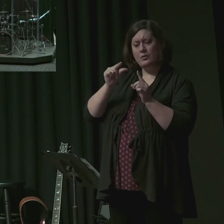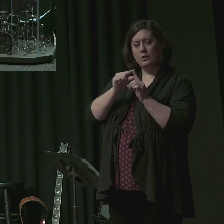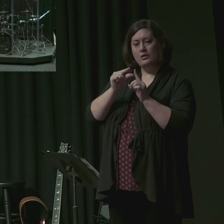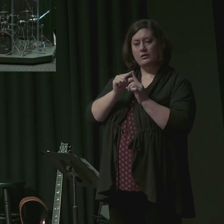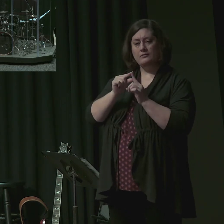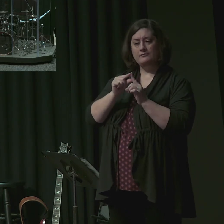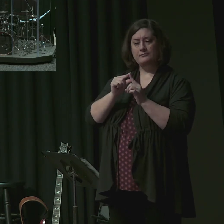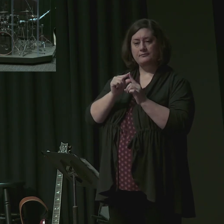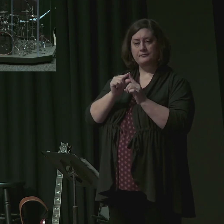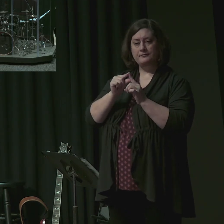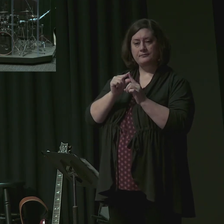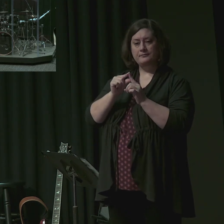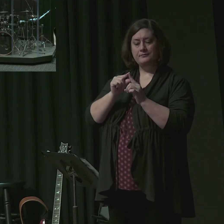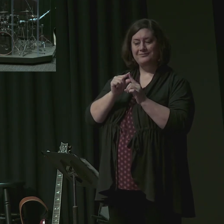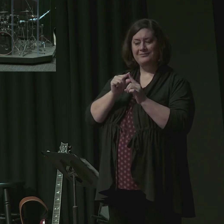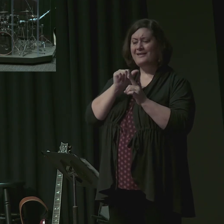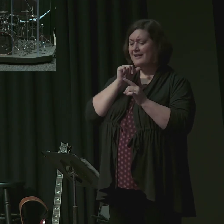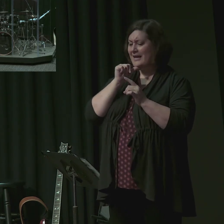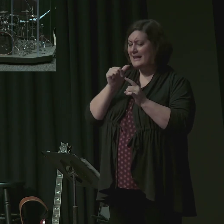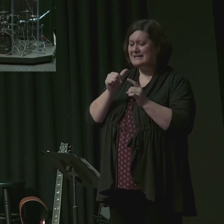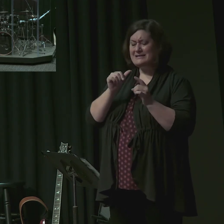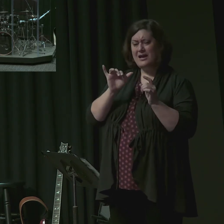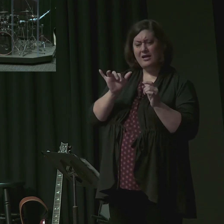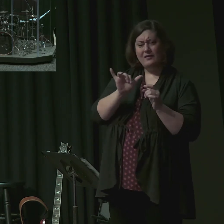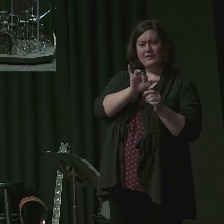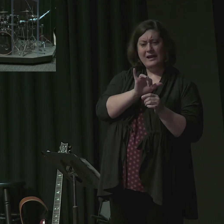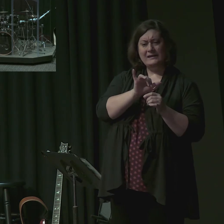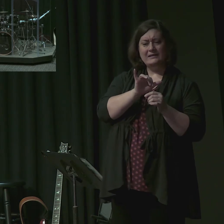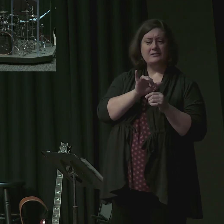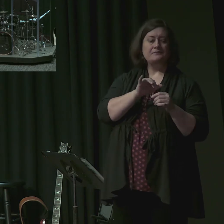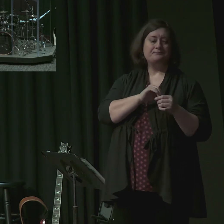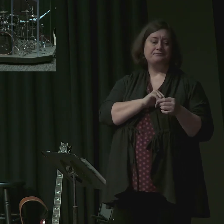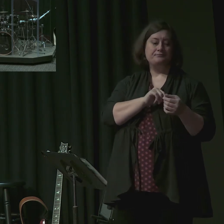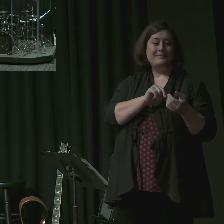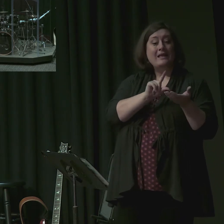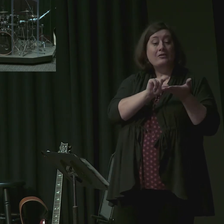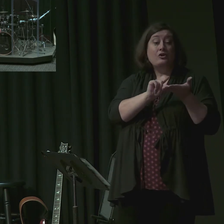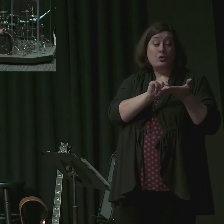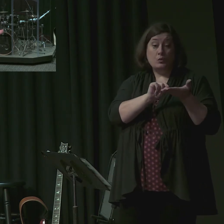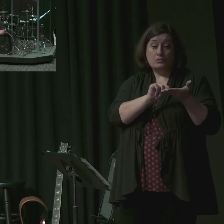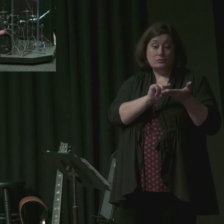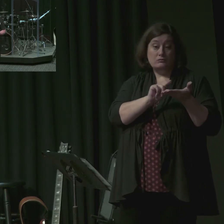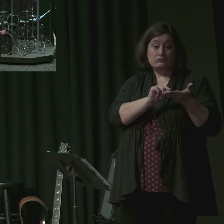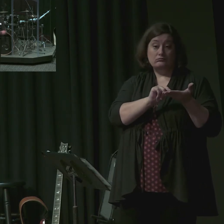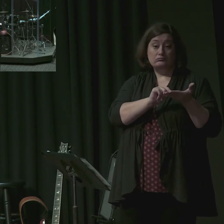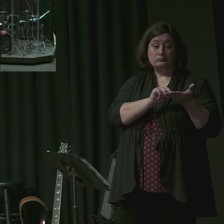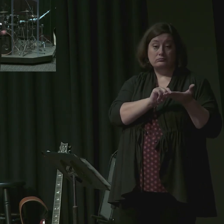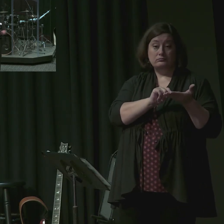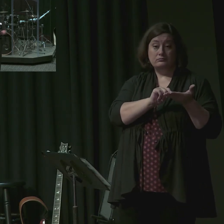You are not to speak as though the word were the evening news. Or a political rally.